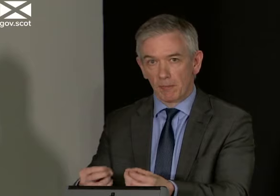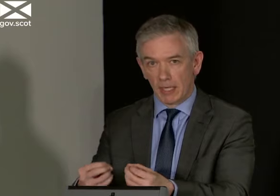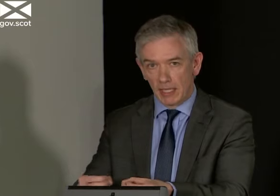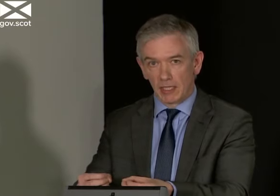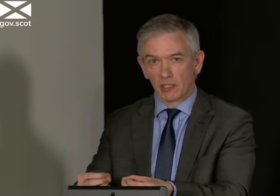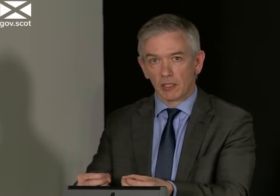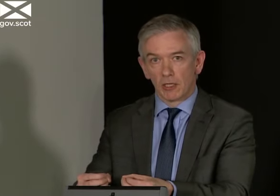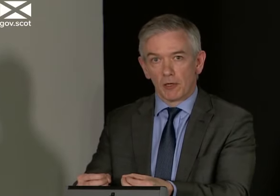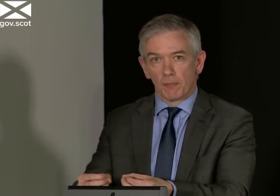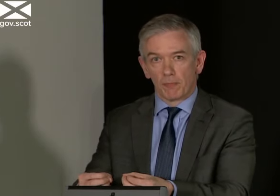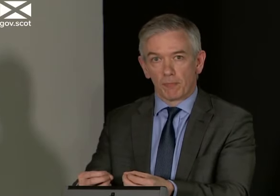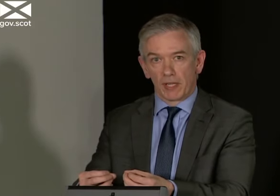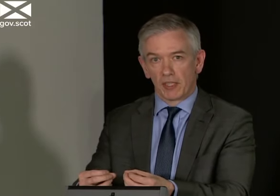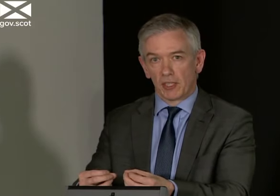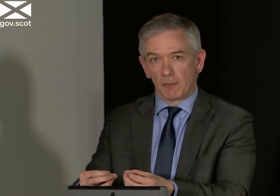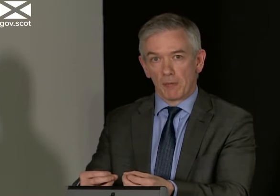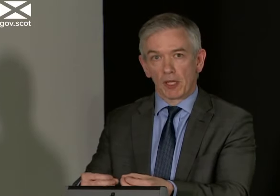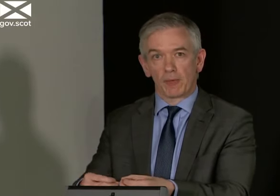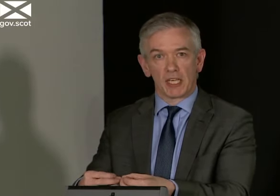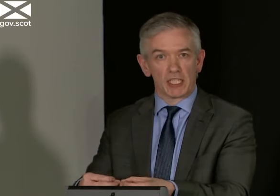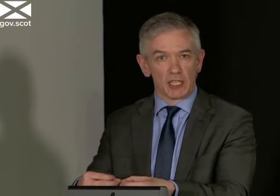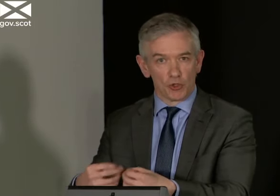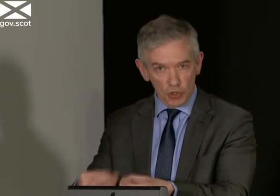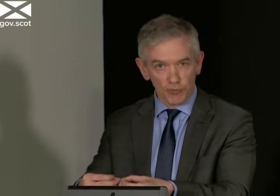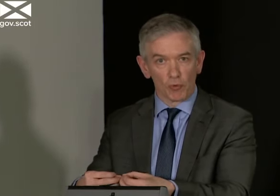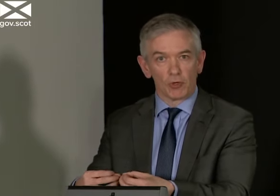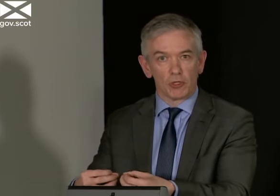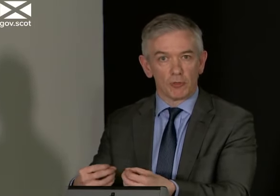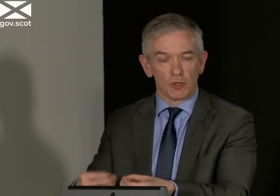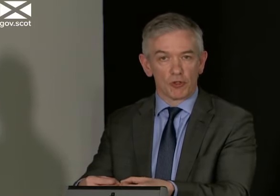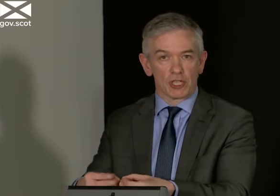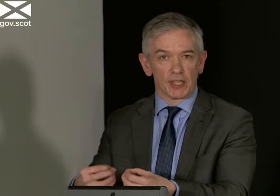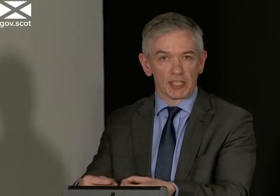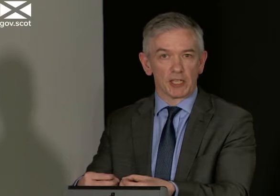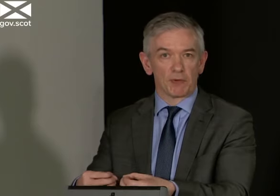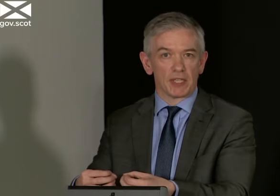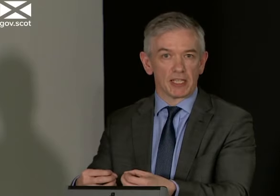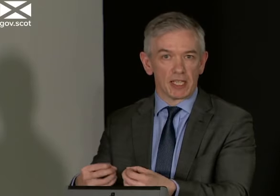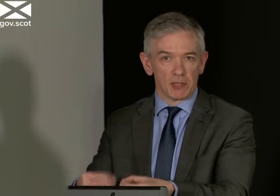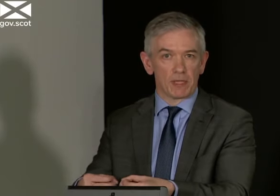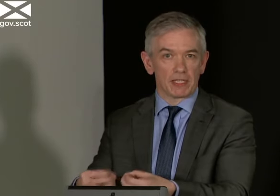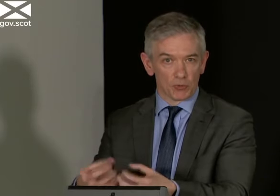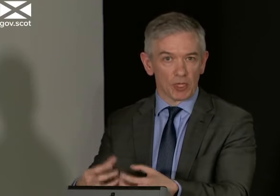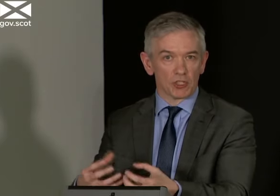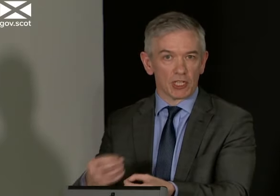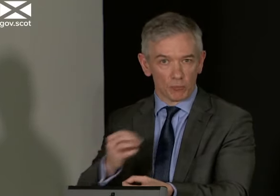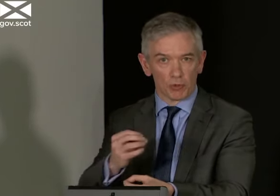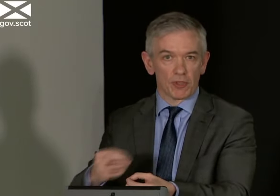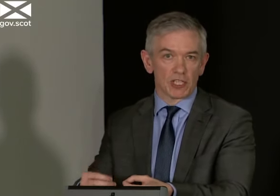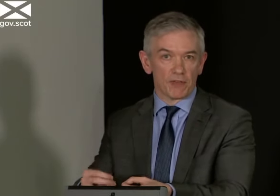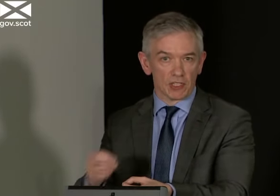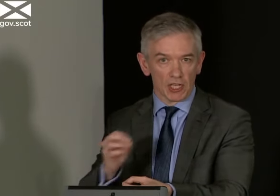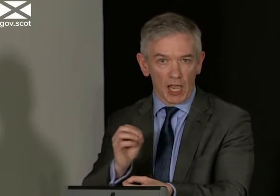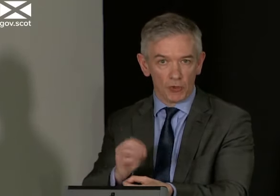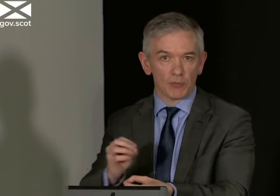in that period. But I think that it may become increasingly useful to be using that type of test in the period, as we understand more